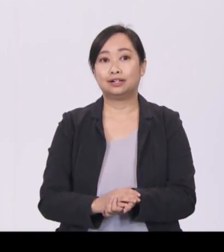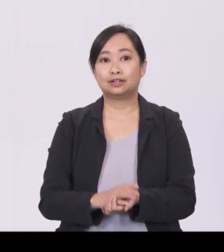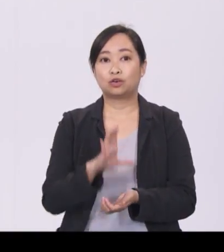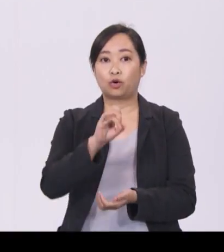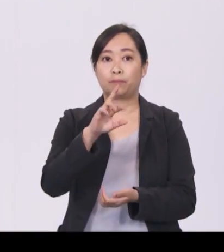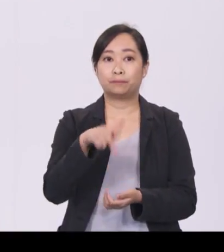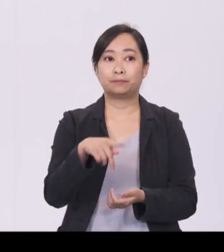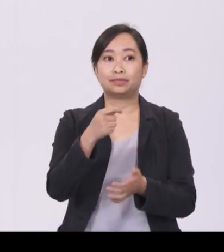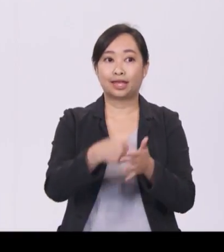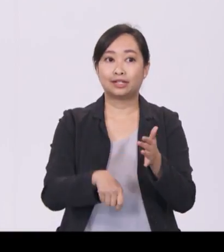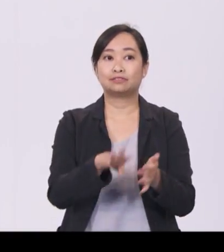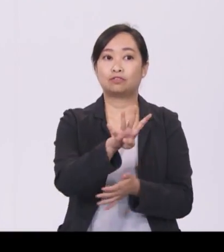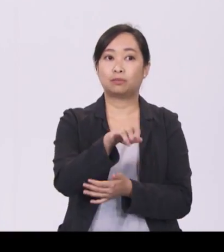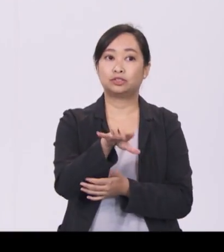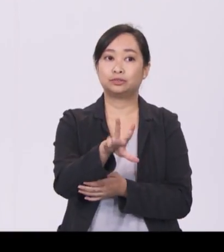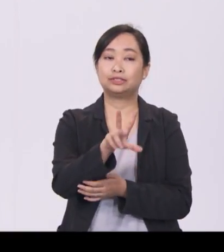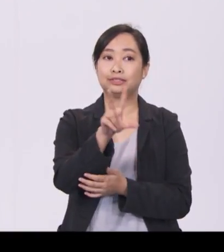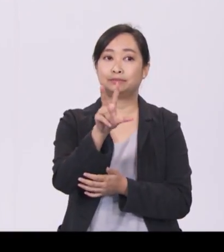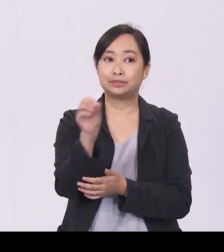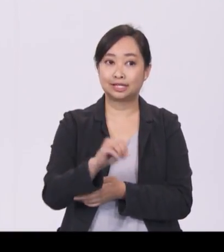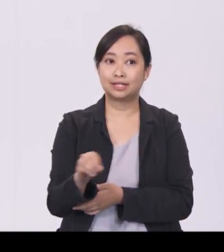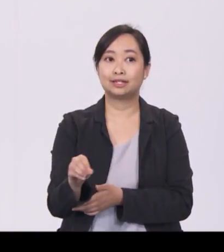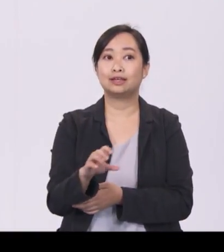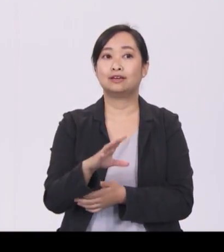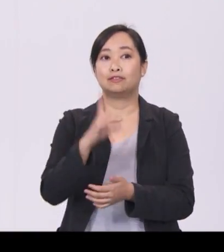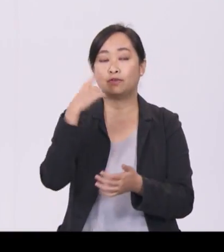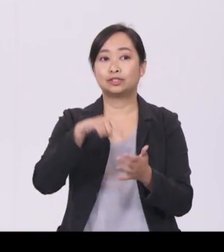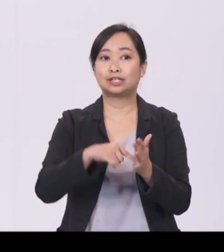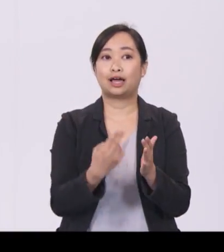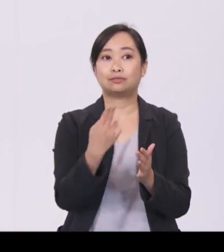firms, as compared to the headline rates of 17%.